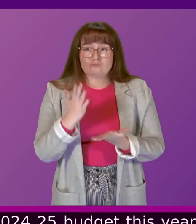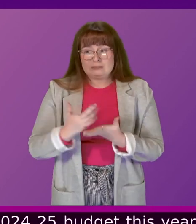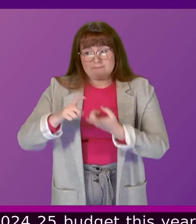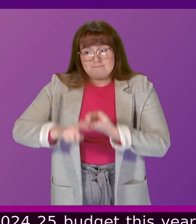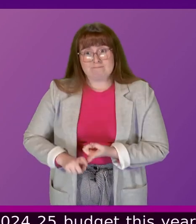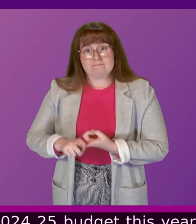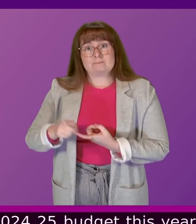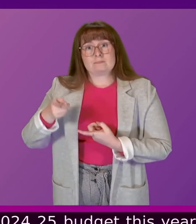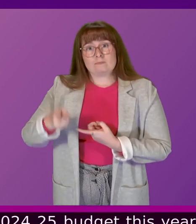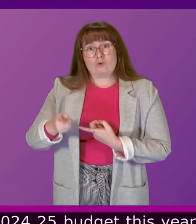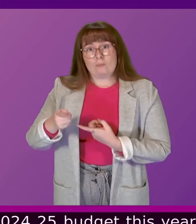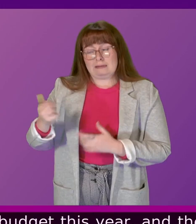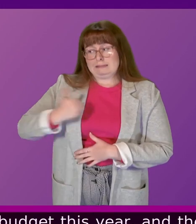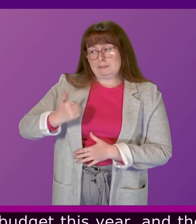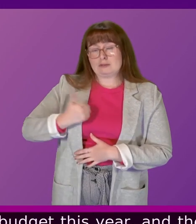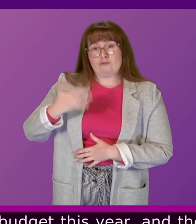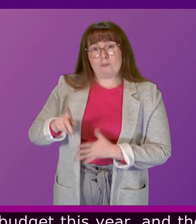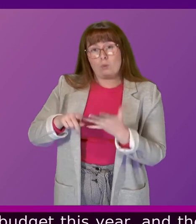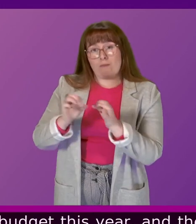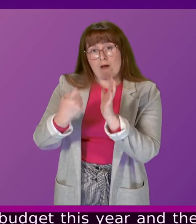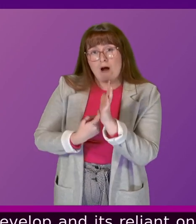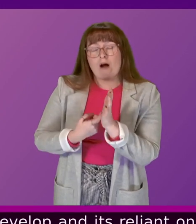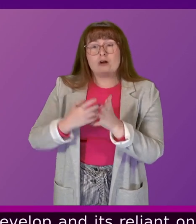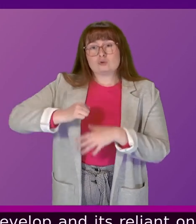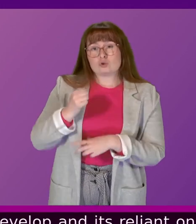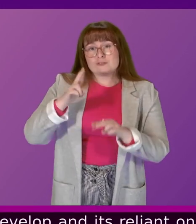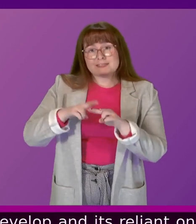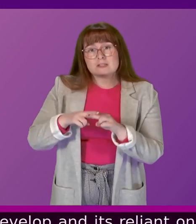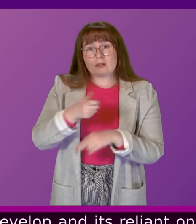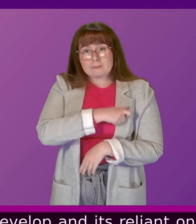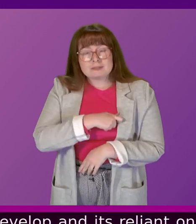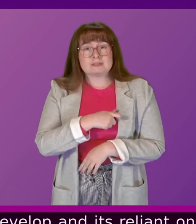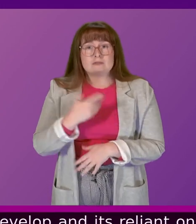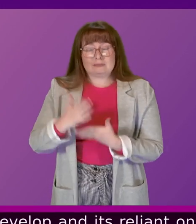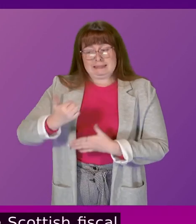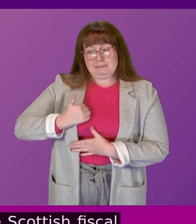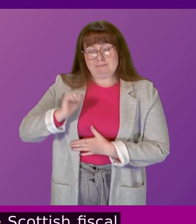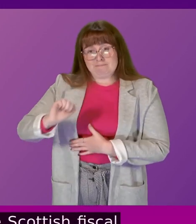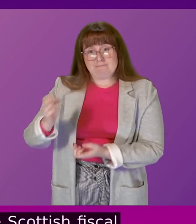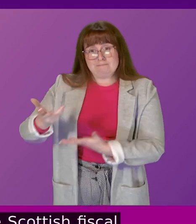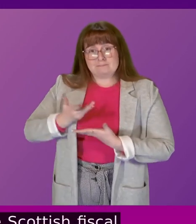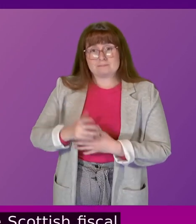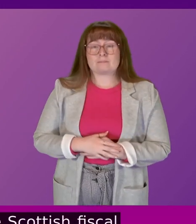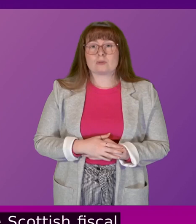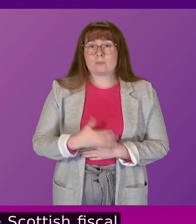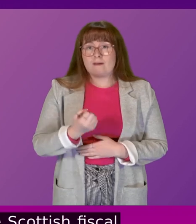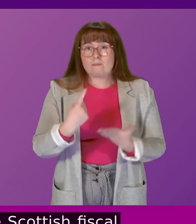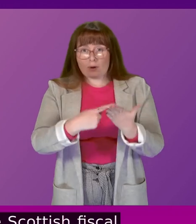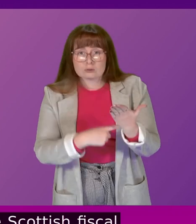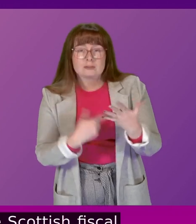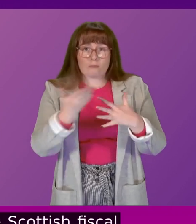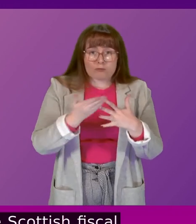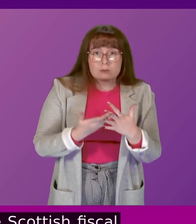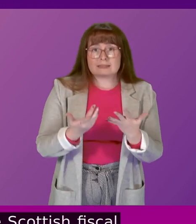forecasts from the OBR and the Scottish Fiscal Commission to finalise the tax and social security policies alongside portfolio